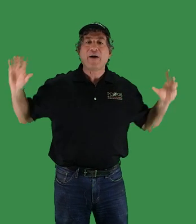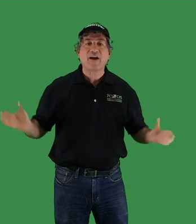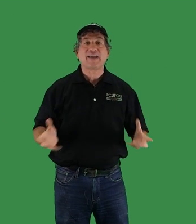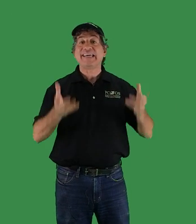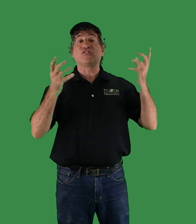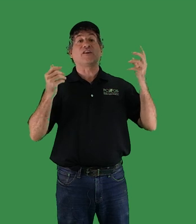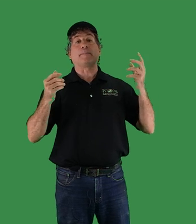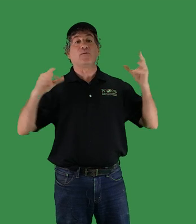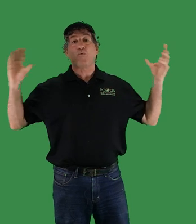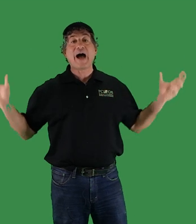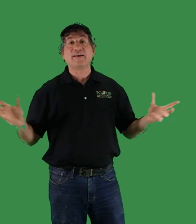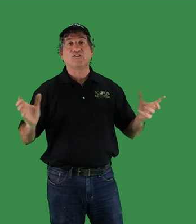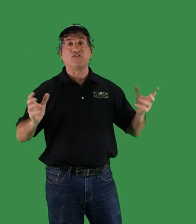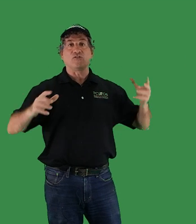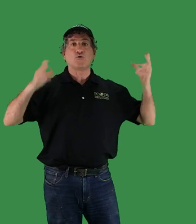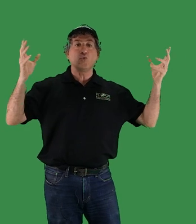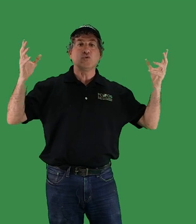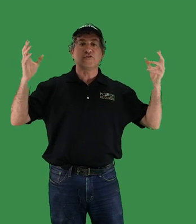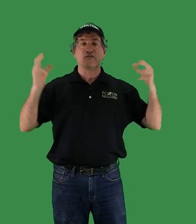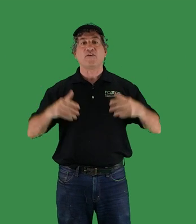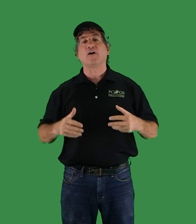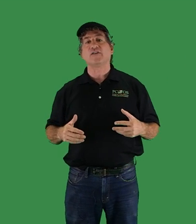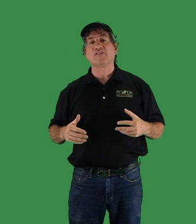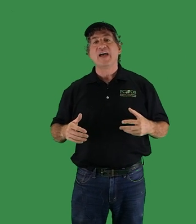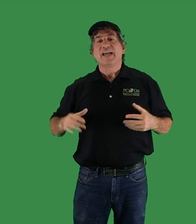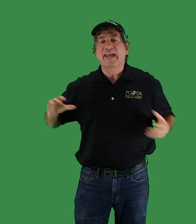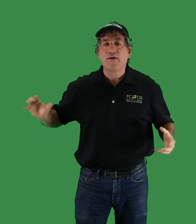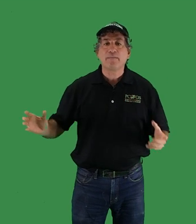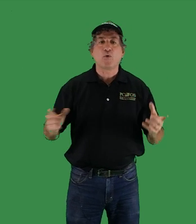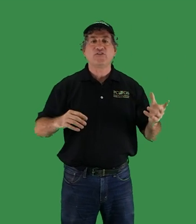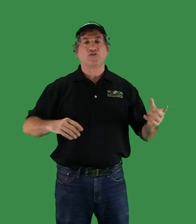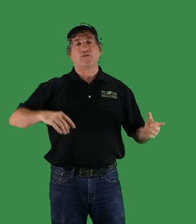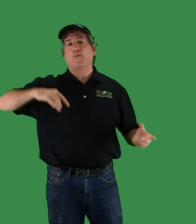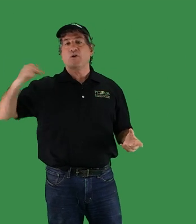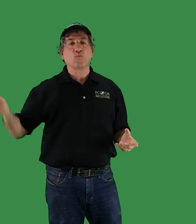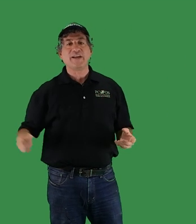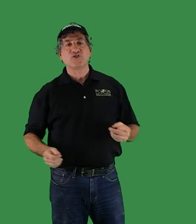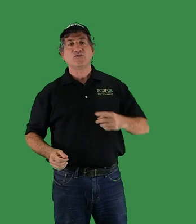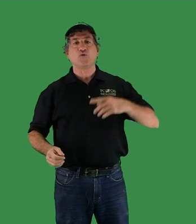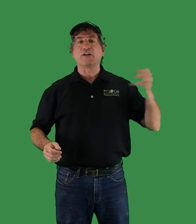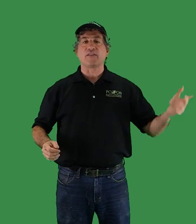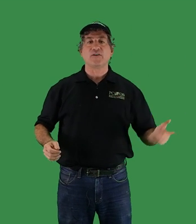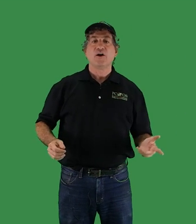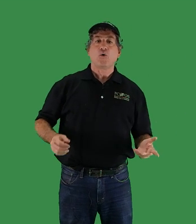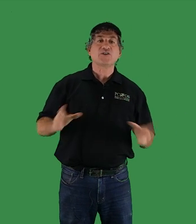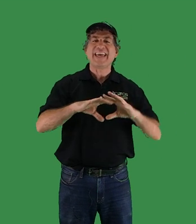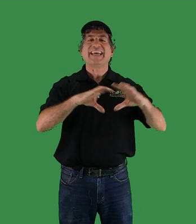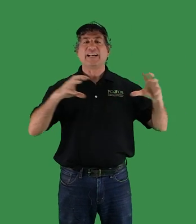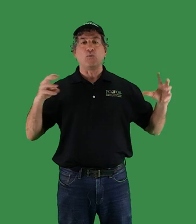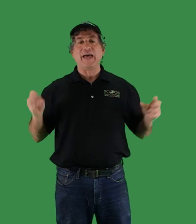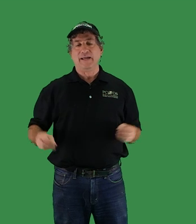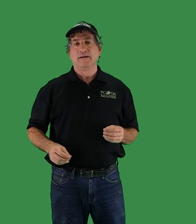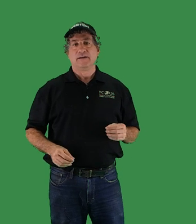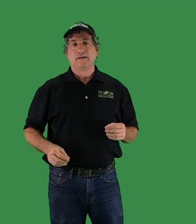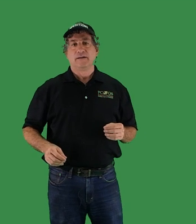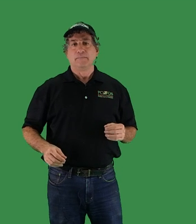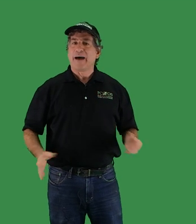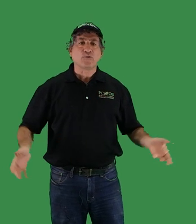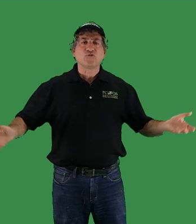air heats up and rises and cools and falls, carrying moisture from one region to another or taking it away. Mountains